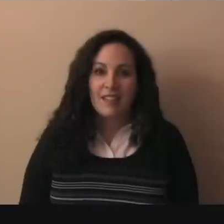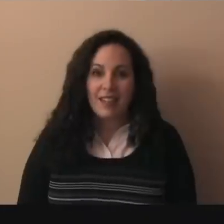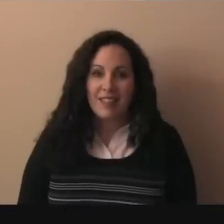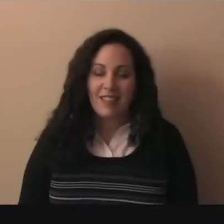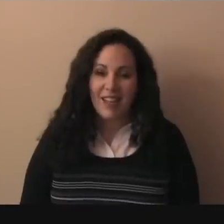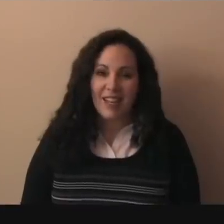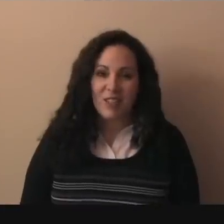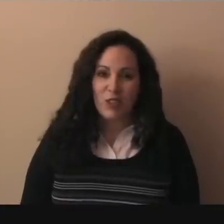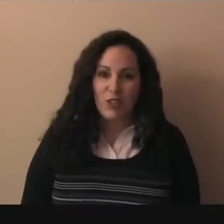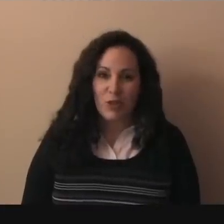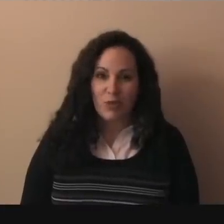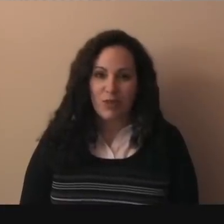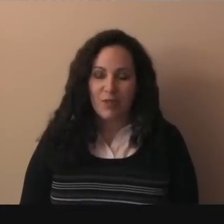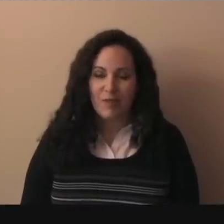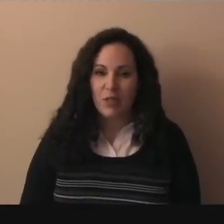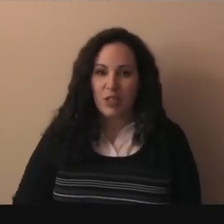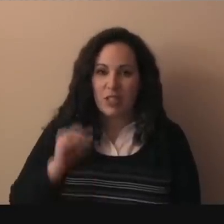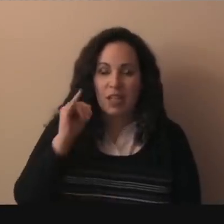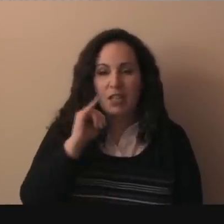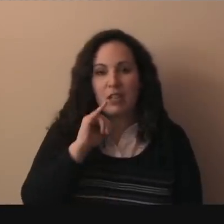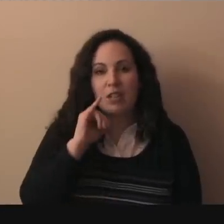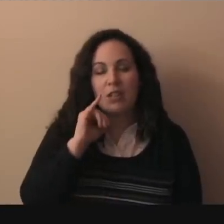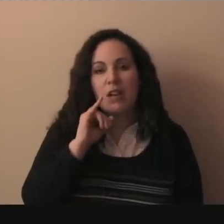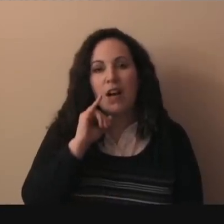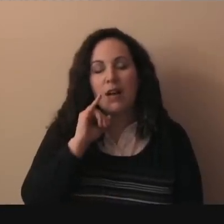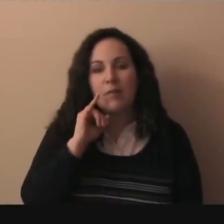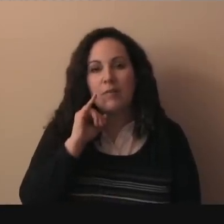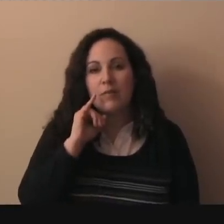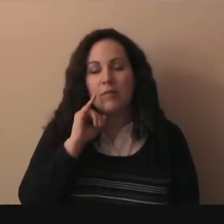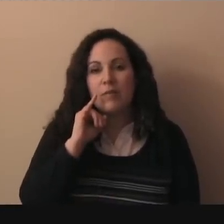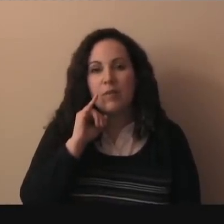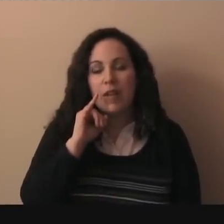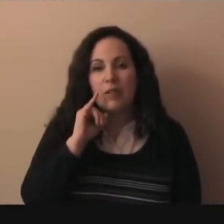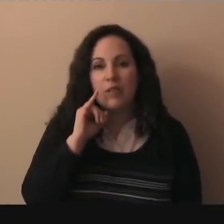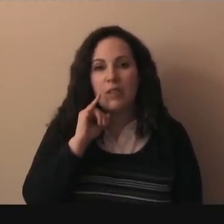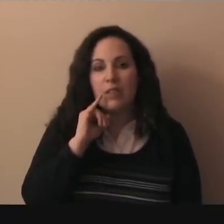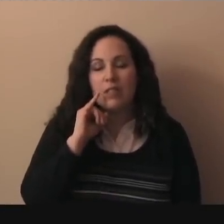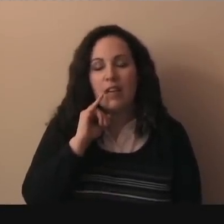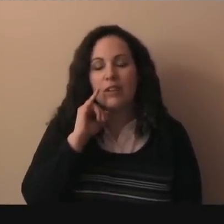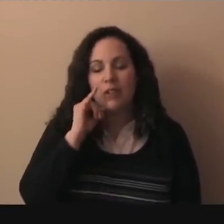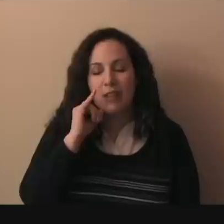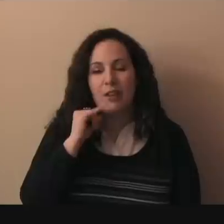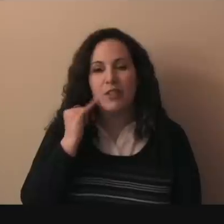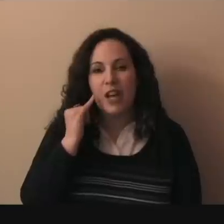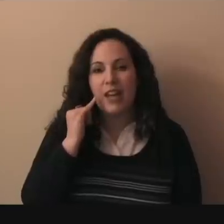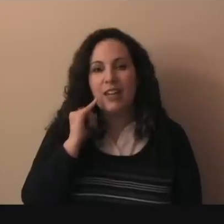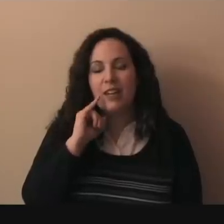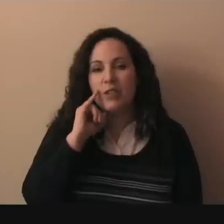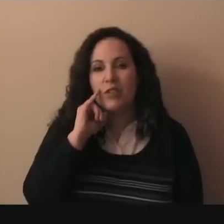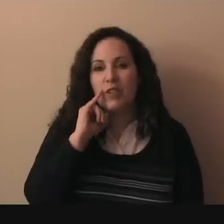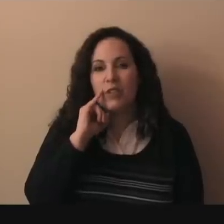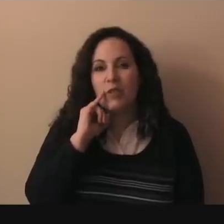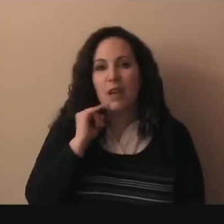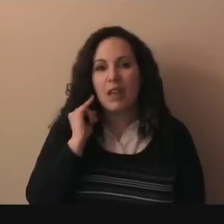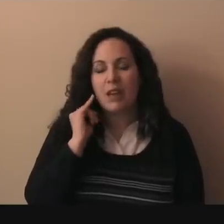today's sign is juice you're going to take your letter this is how you do the letter j and you're just going to do it by the